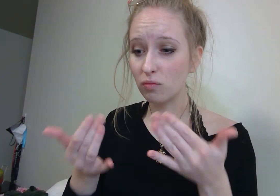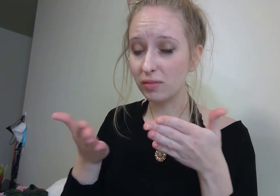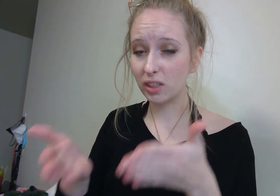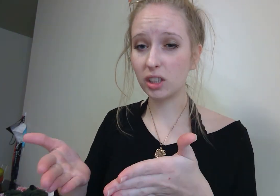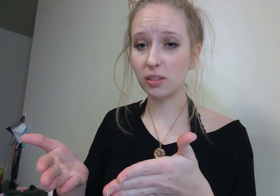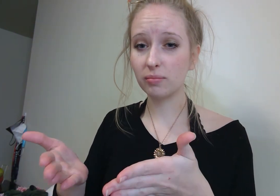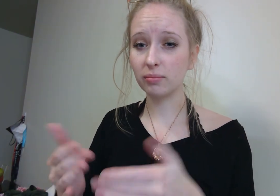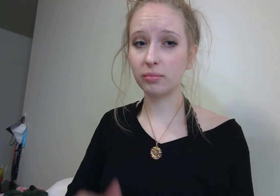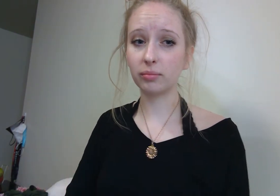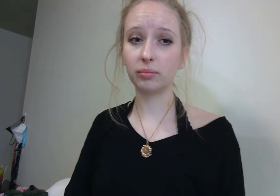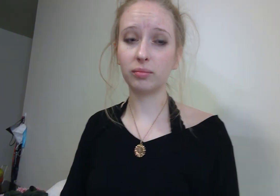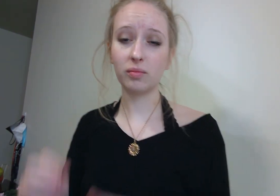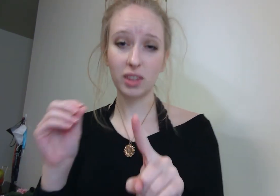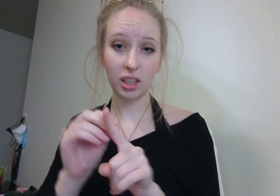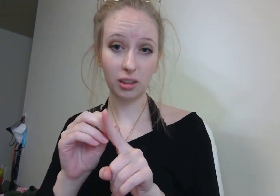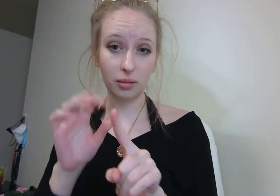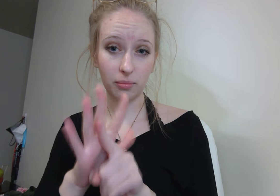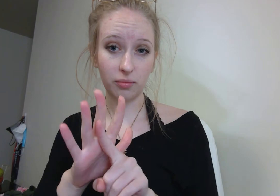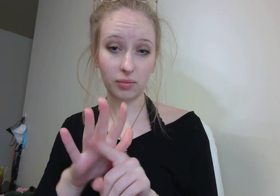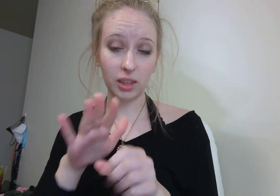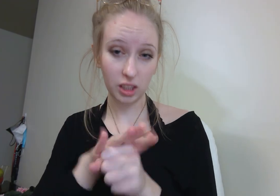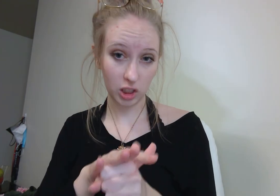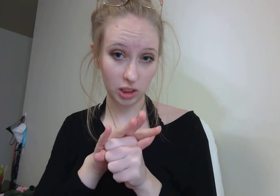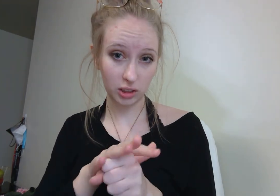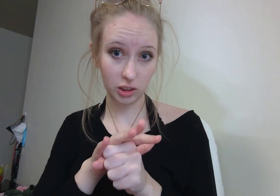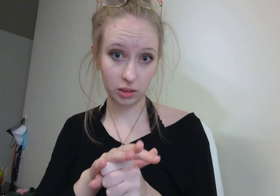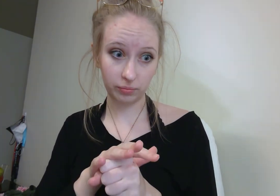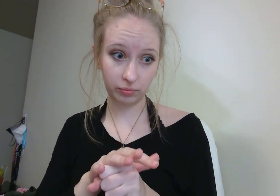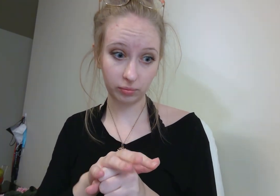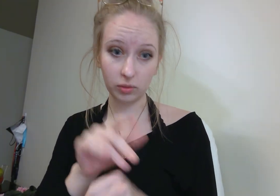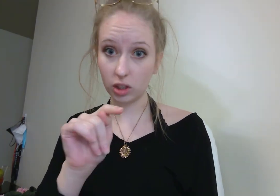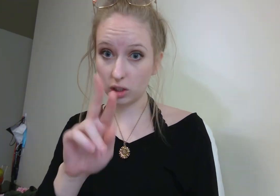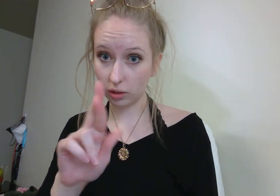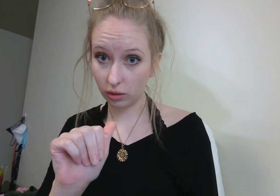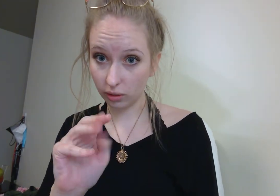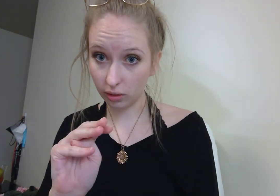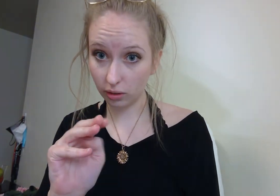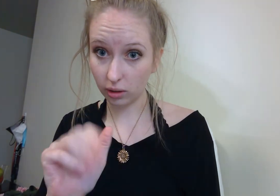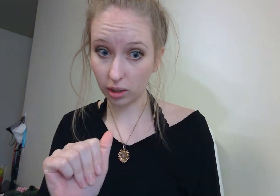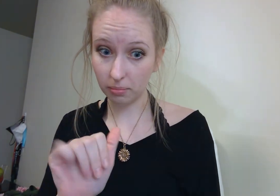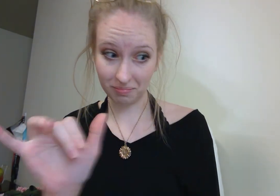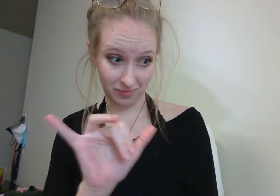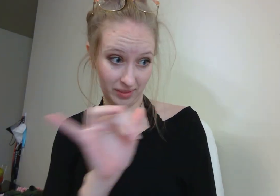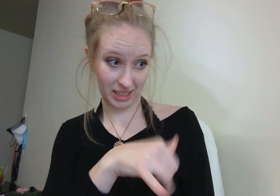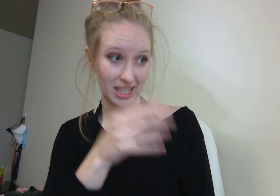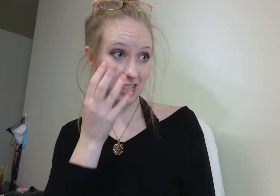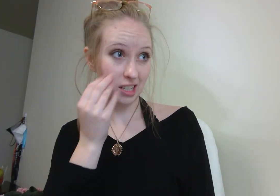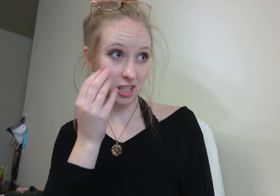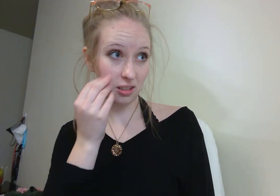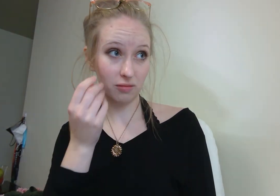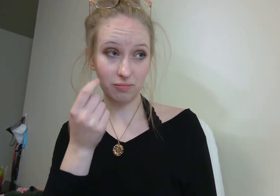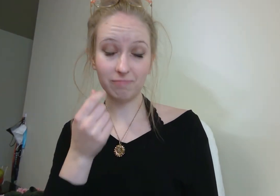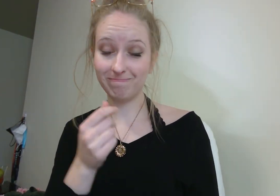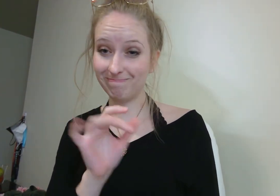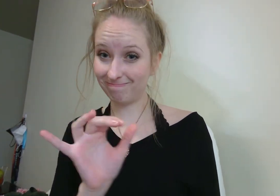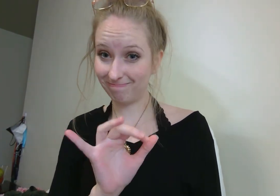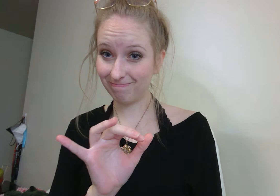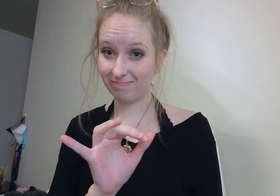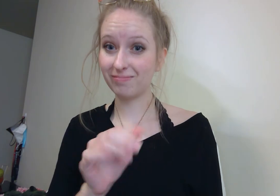Exposure to stress, especially traumatic stress, like that experienced by many thousands of people on 9-11, can